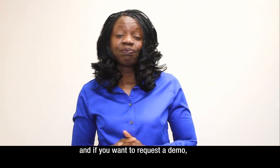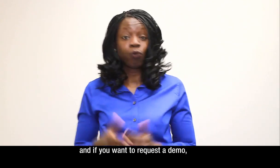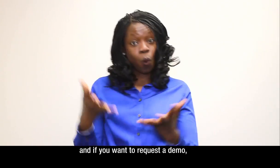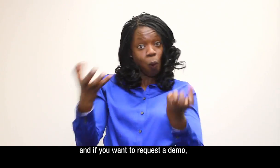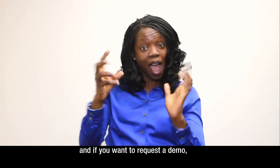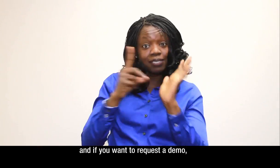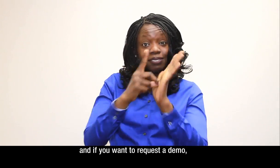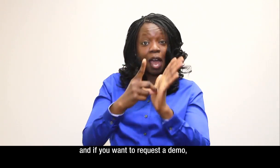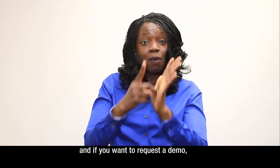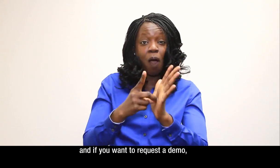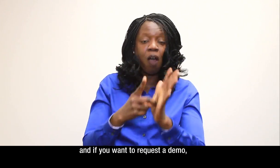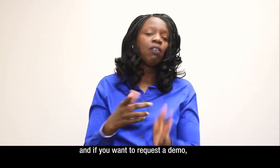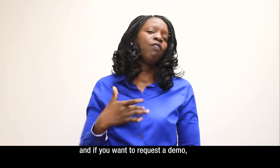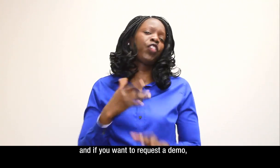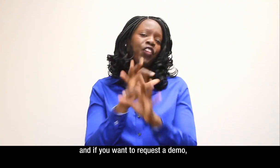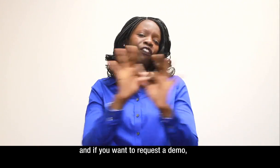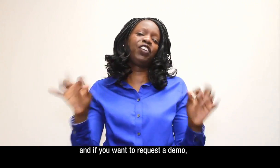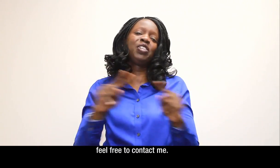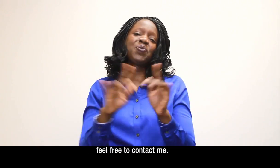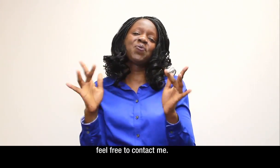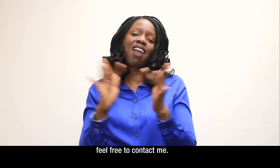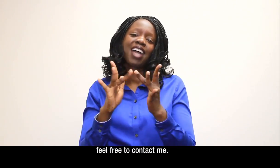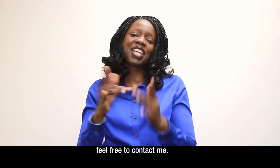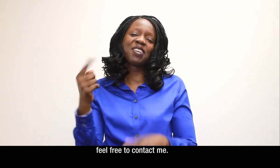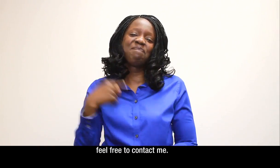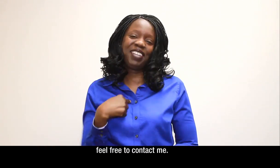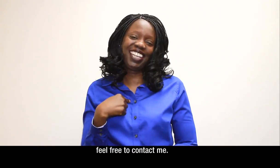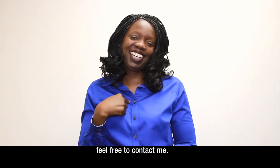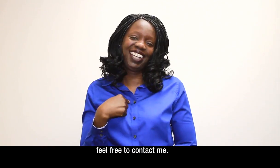And, if you want to request a demo, feel free to contact me.